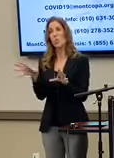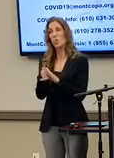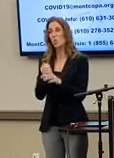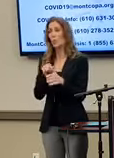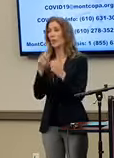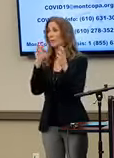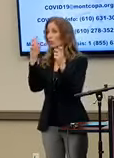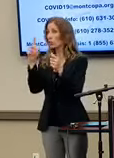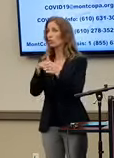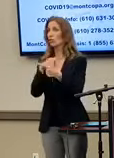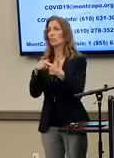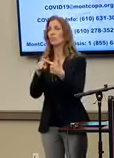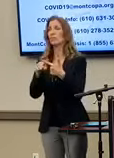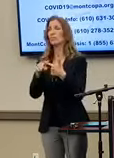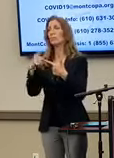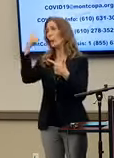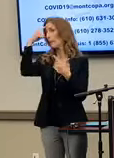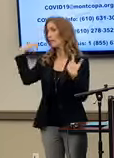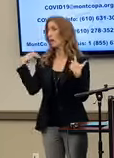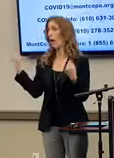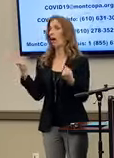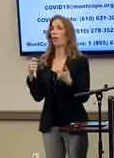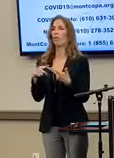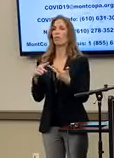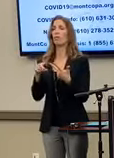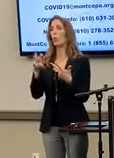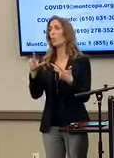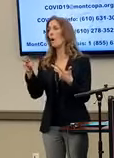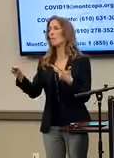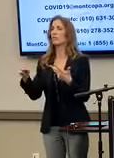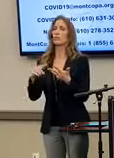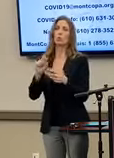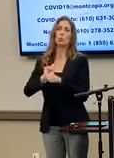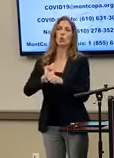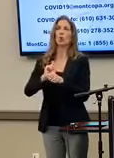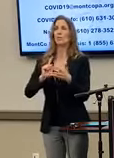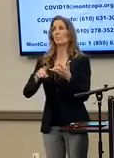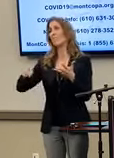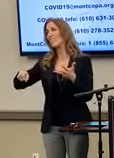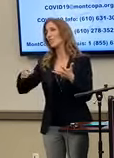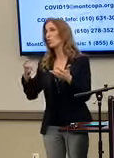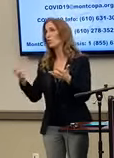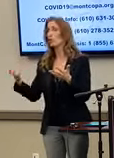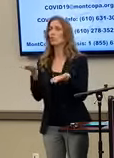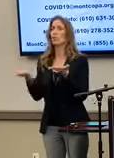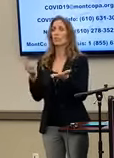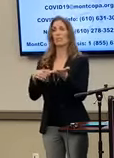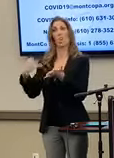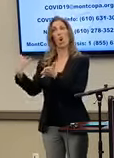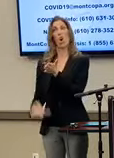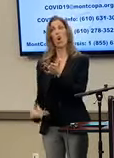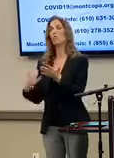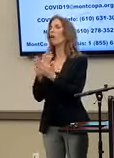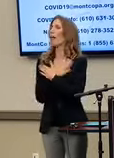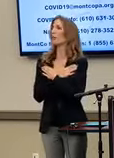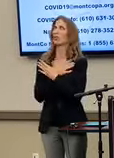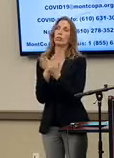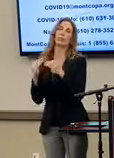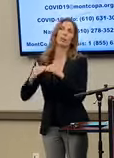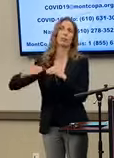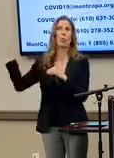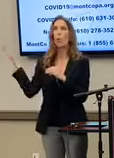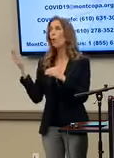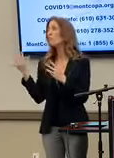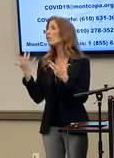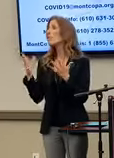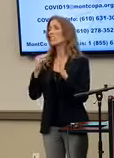education, mental health, wellness, work, necessary services, art, relaxation, and much more. So after you fill